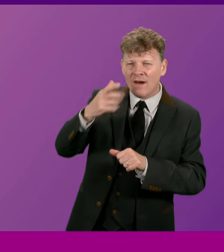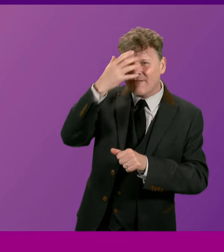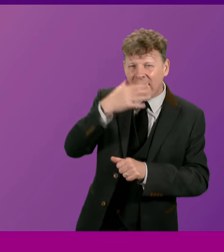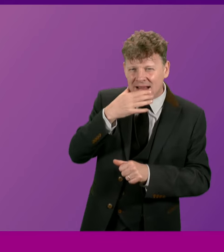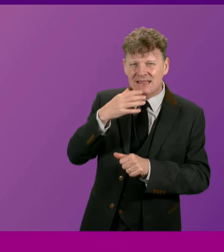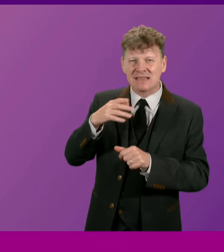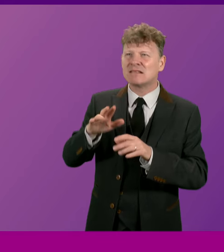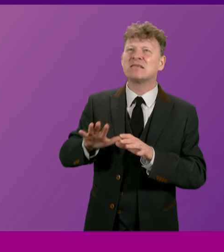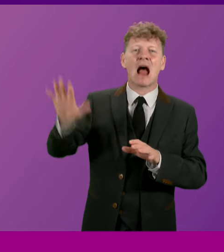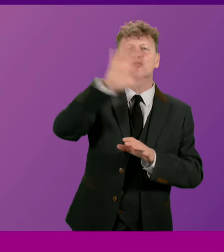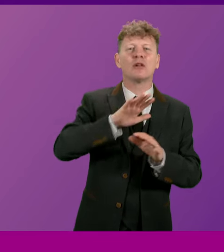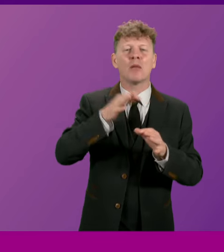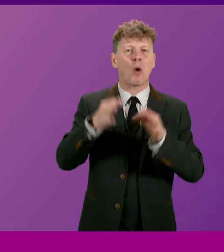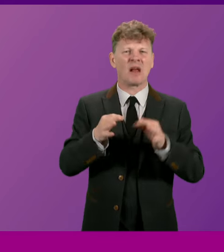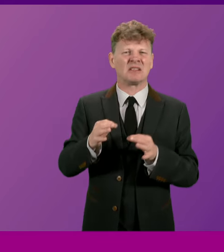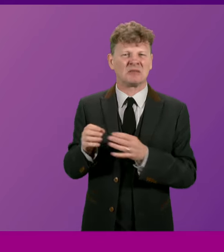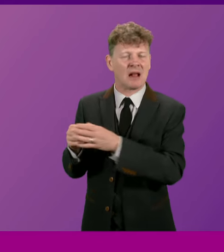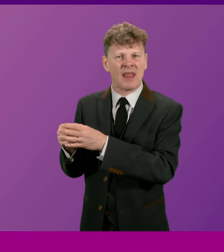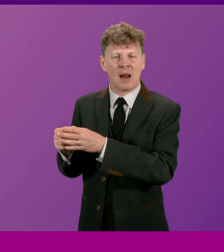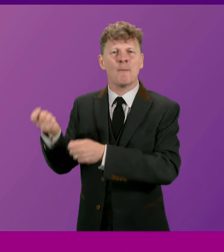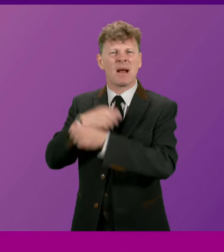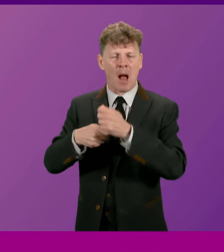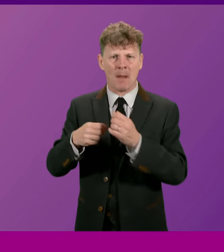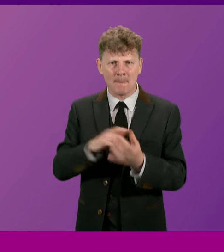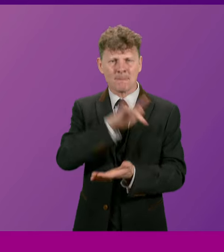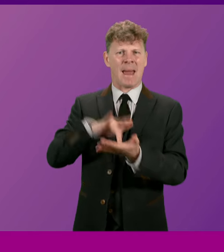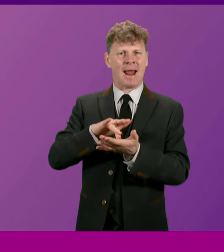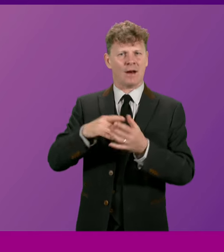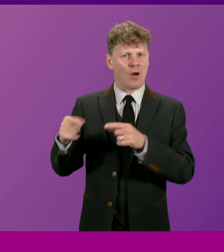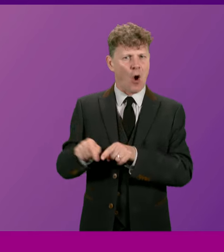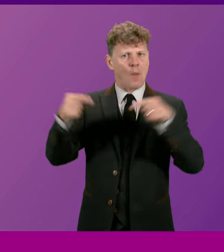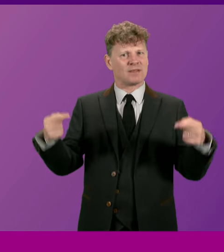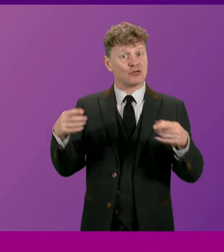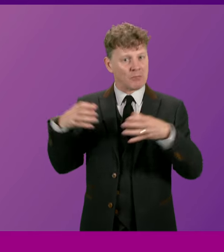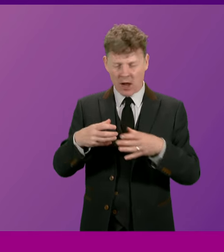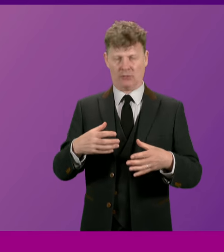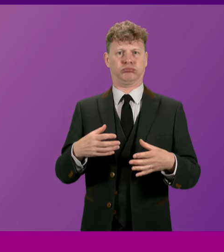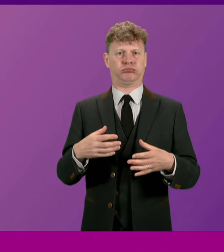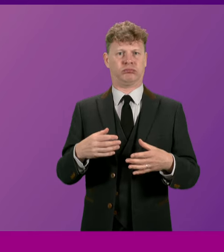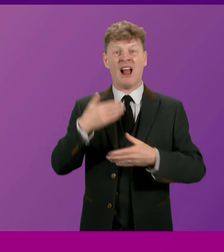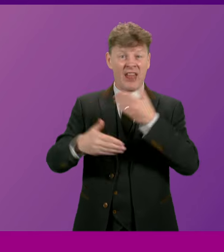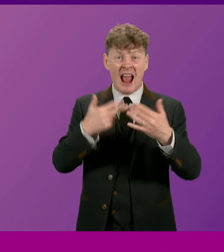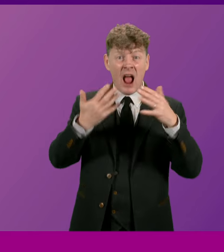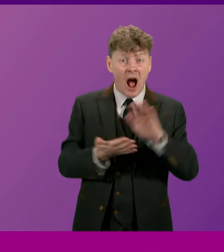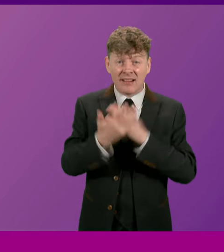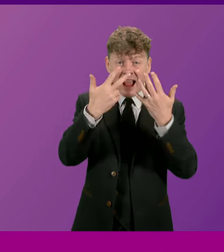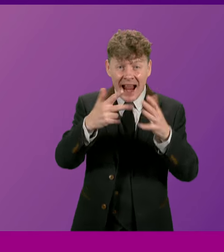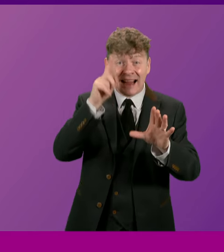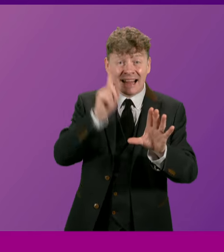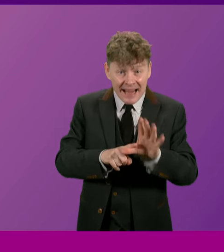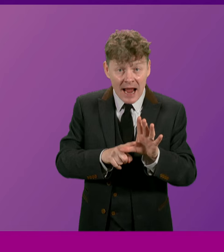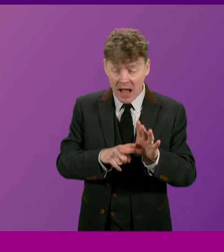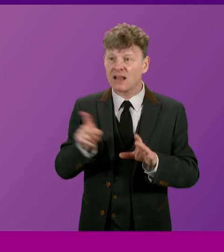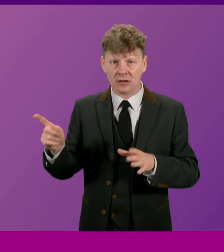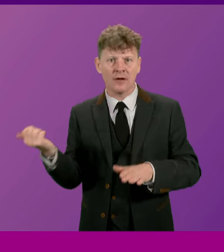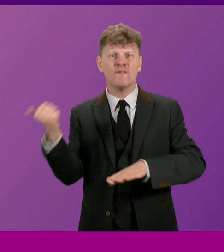national politics. Suddenly, they were the main opposition party. And within eight years, they were not only ready to form